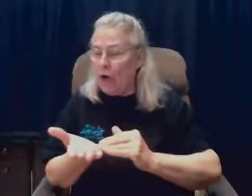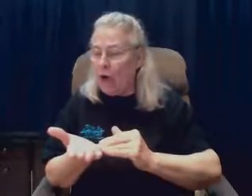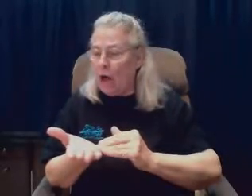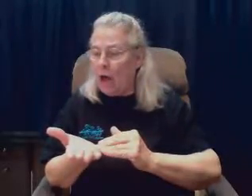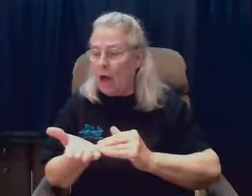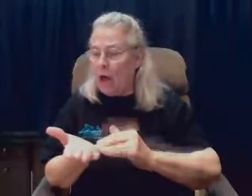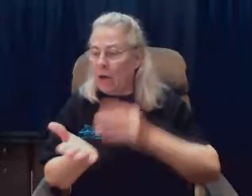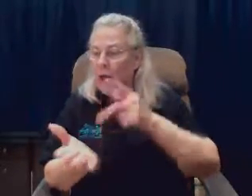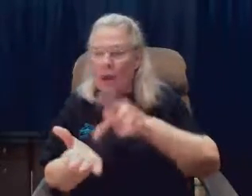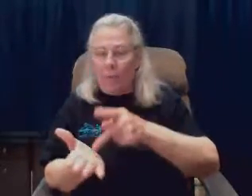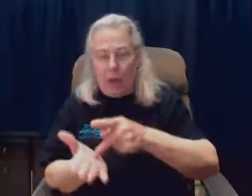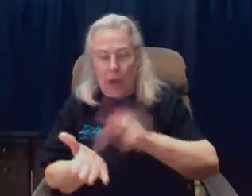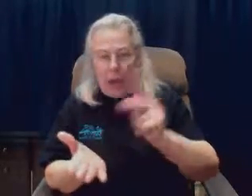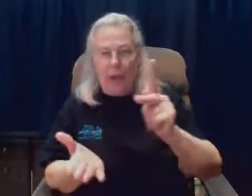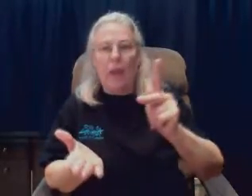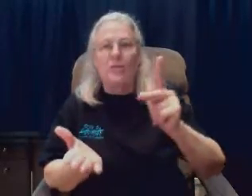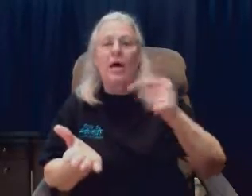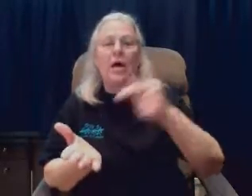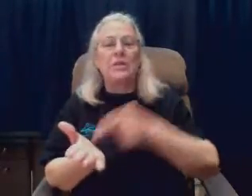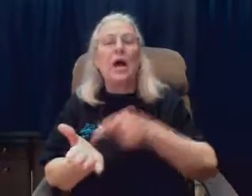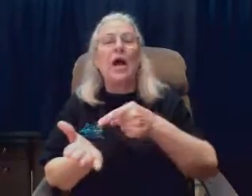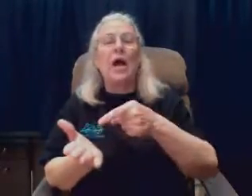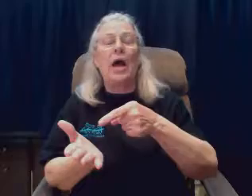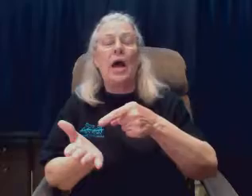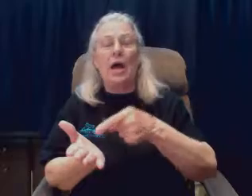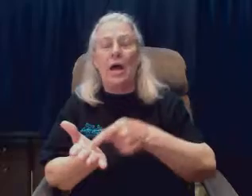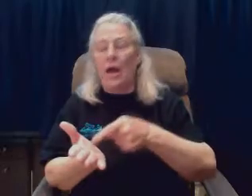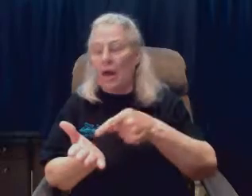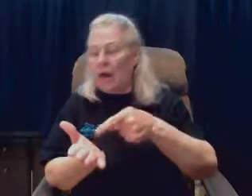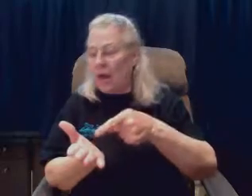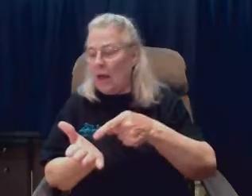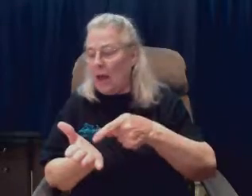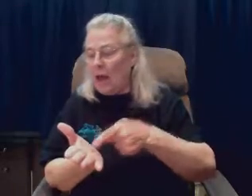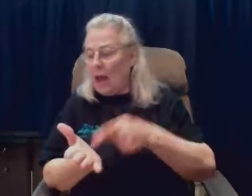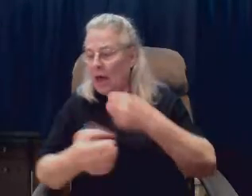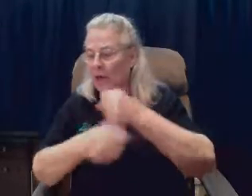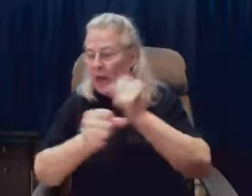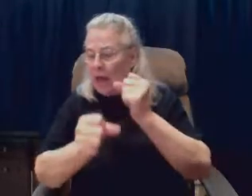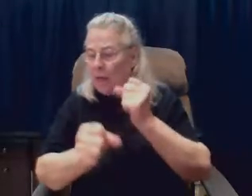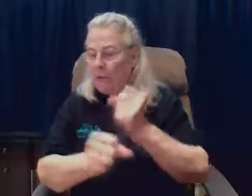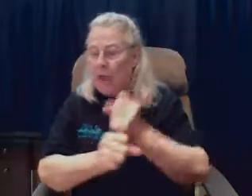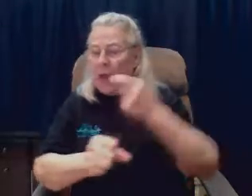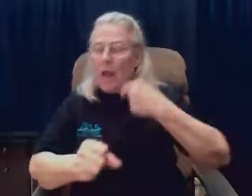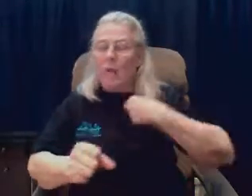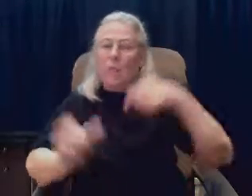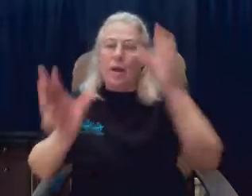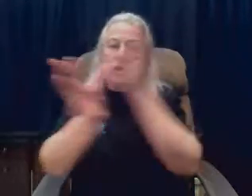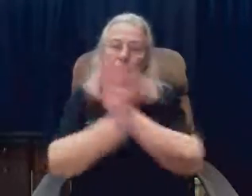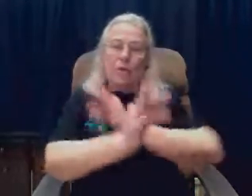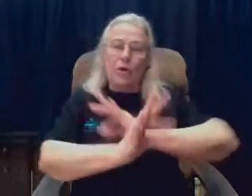Paid the debt And made me free